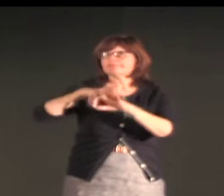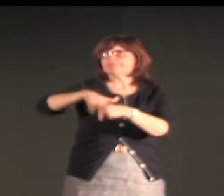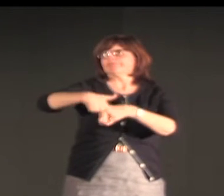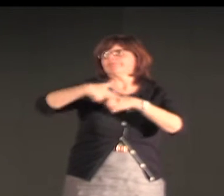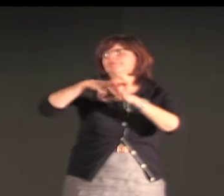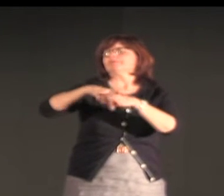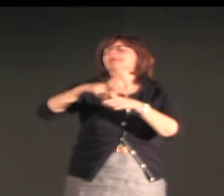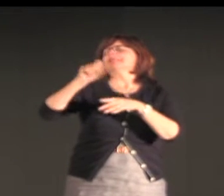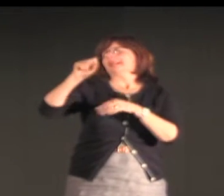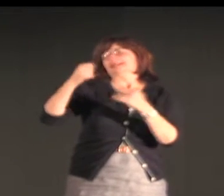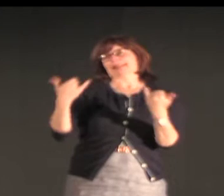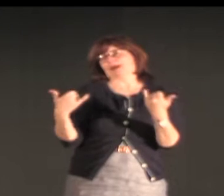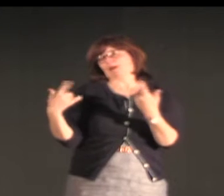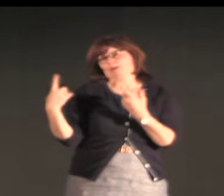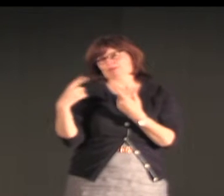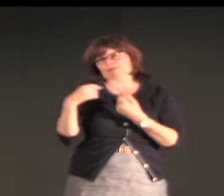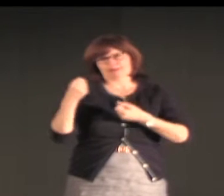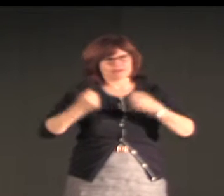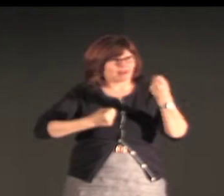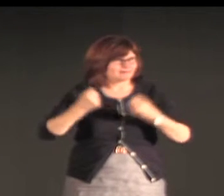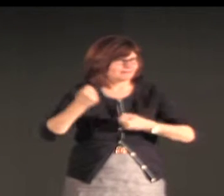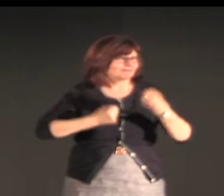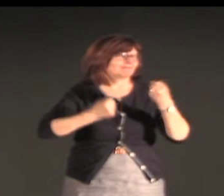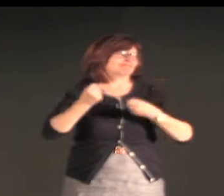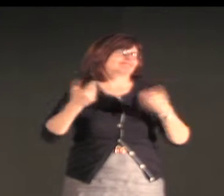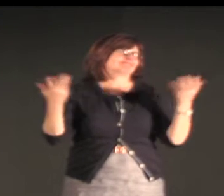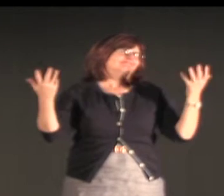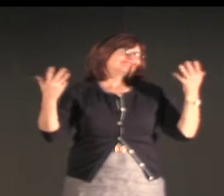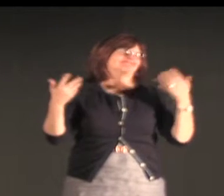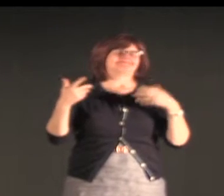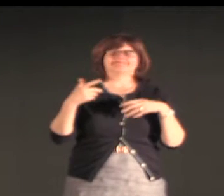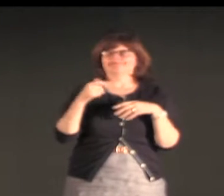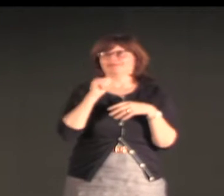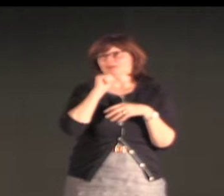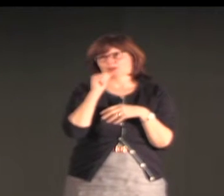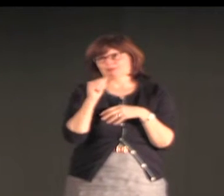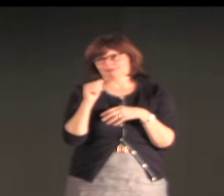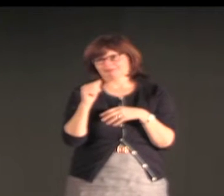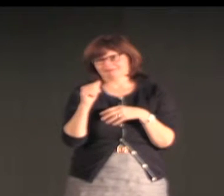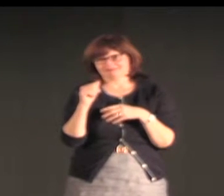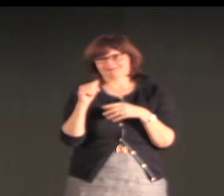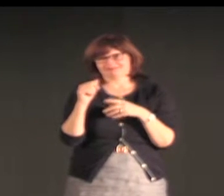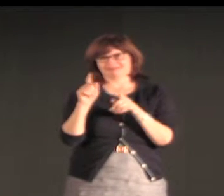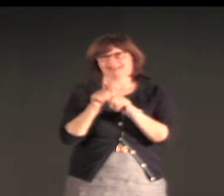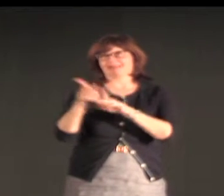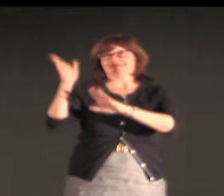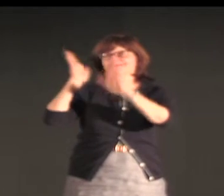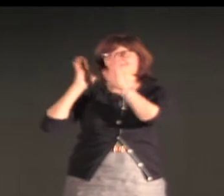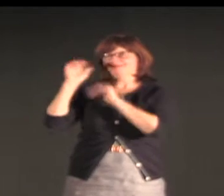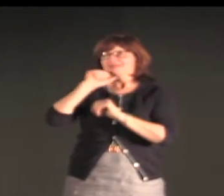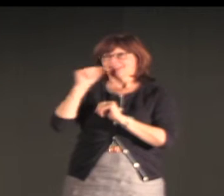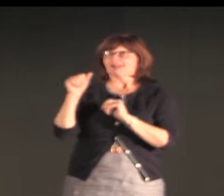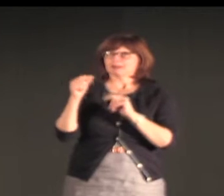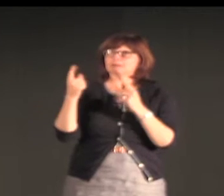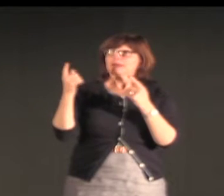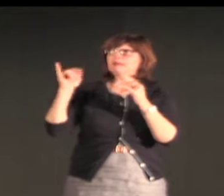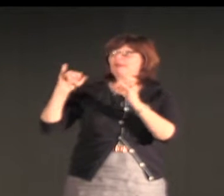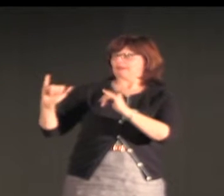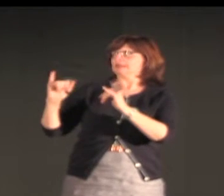And you probably have seen movies of people riding camels with capes and hoods. It's not quite the same as it was in days gone by.